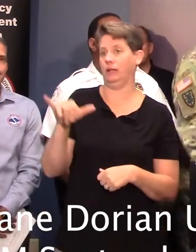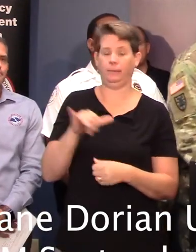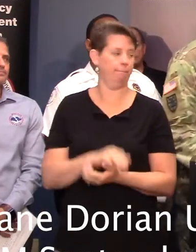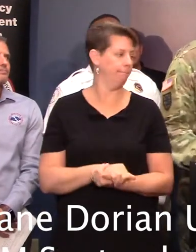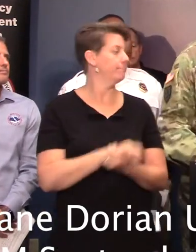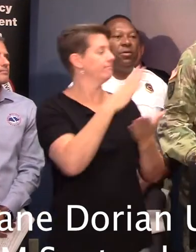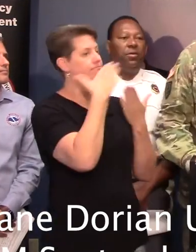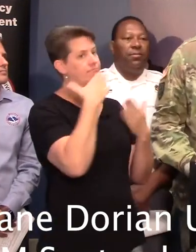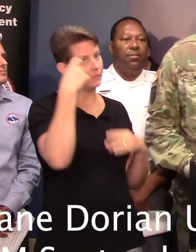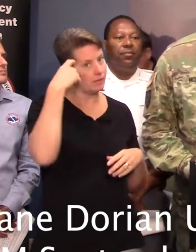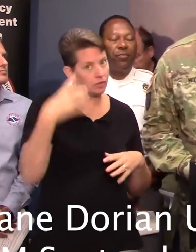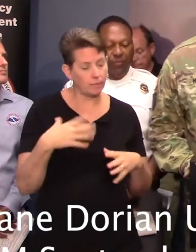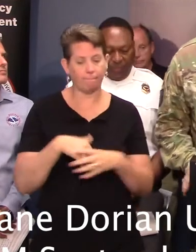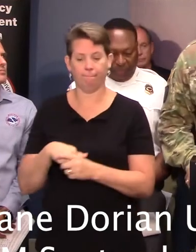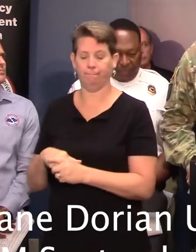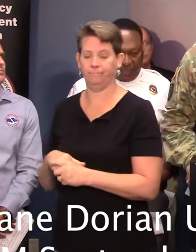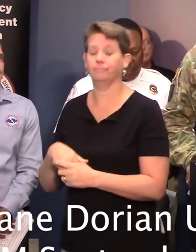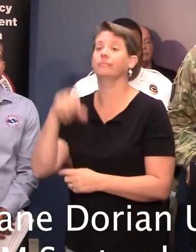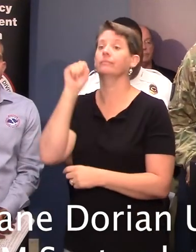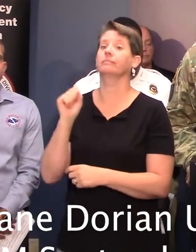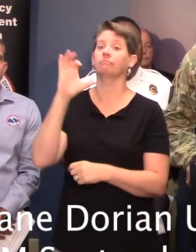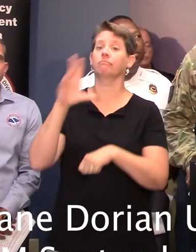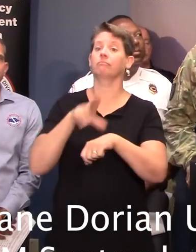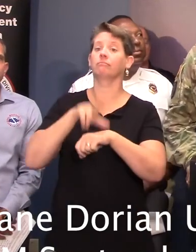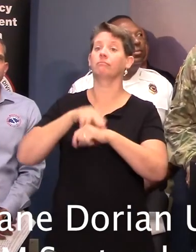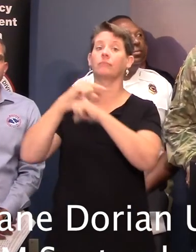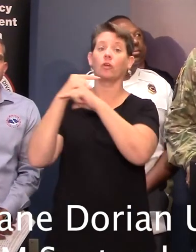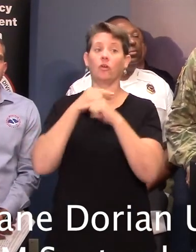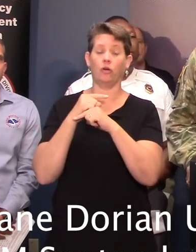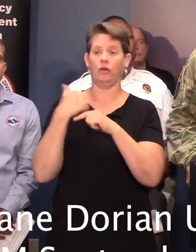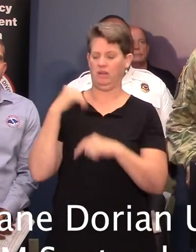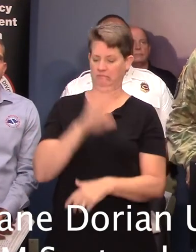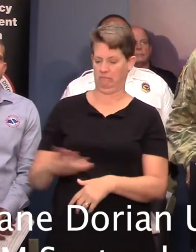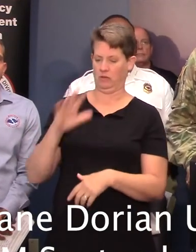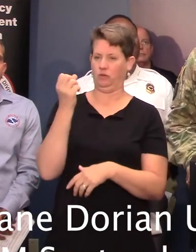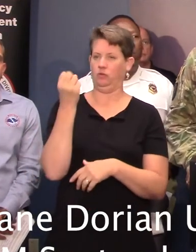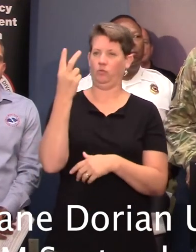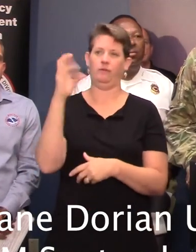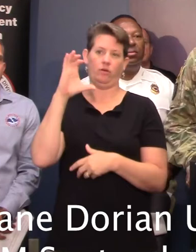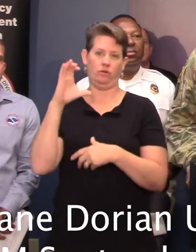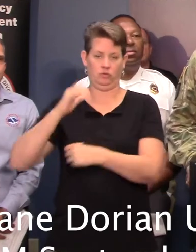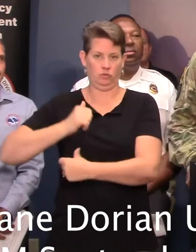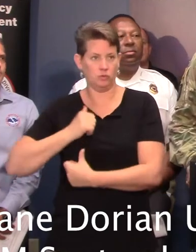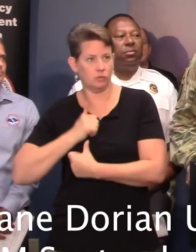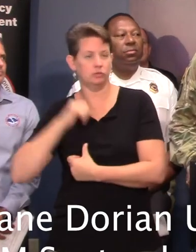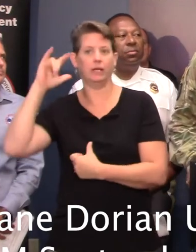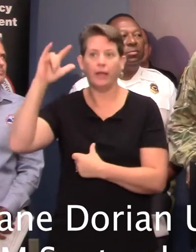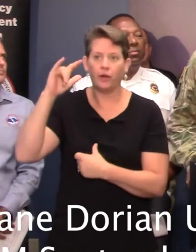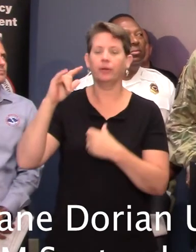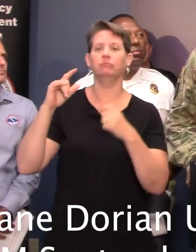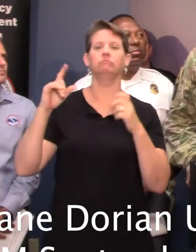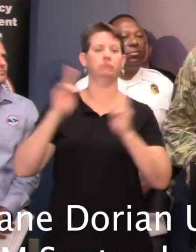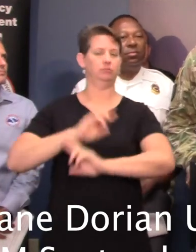Thank you, Governor. The South Carolina National Guard has approximately 1,200 soldiers, airmen, and members of our state